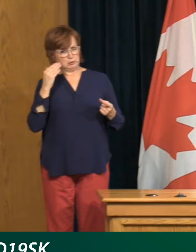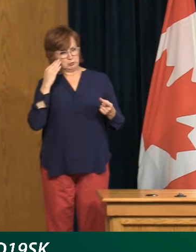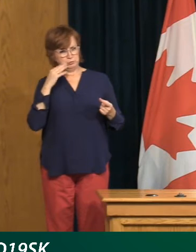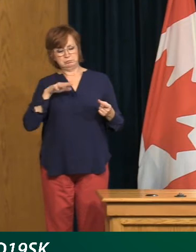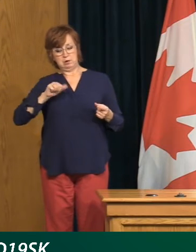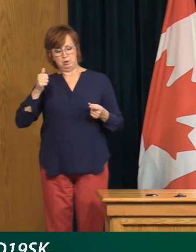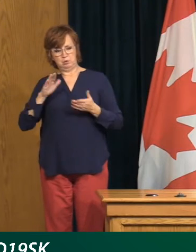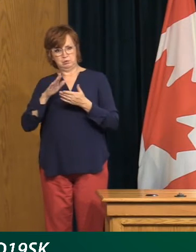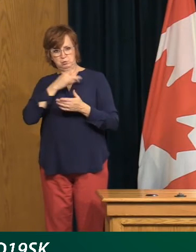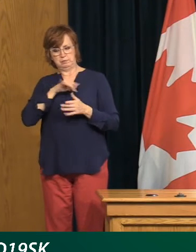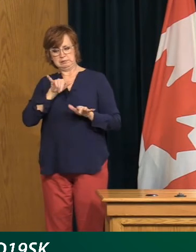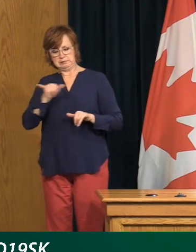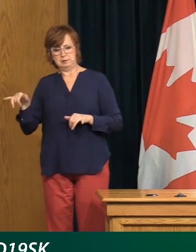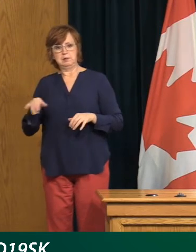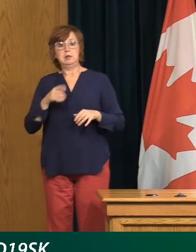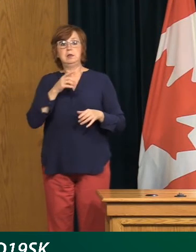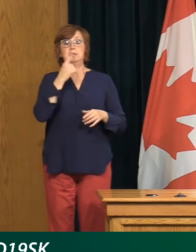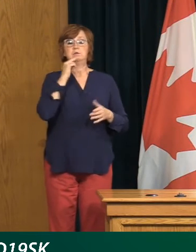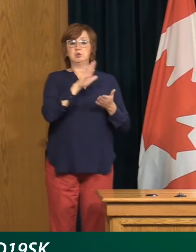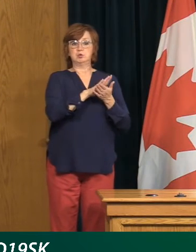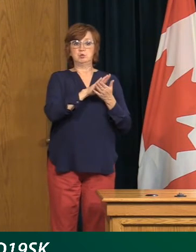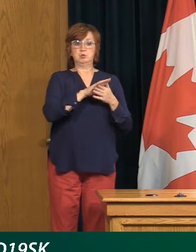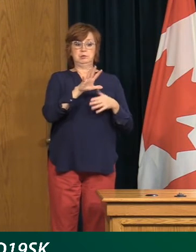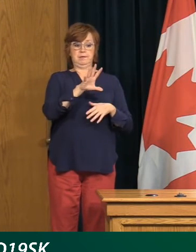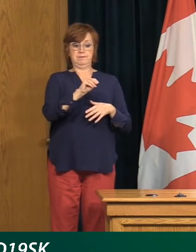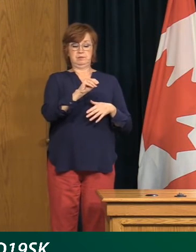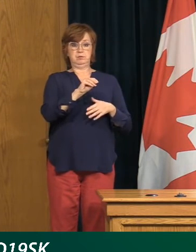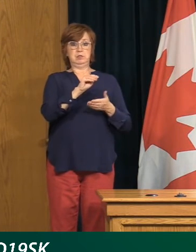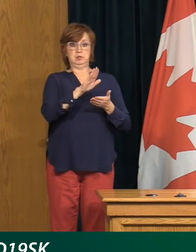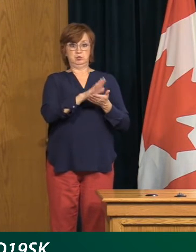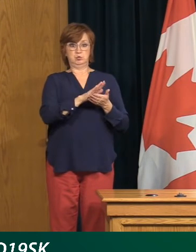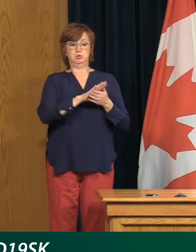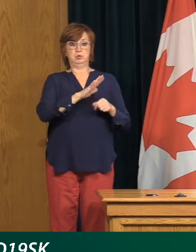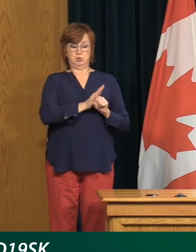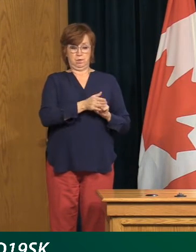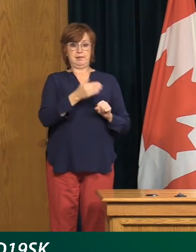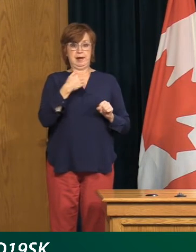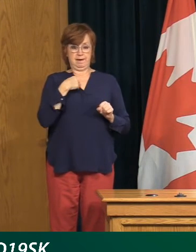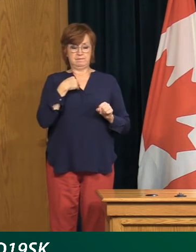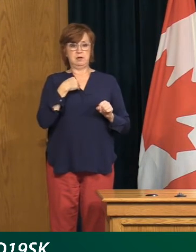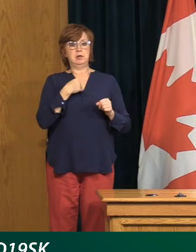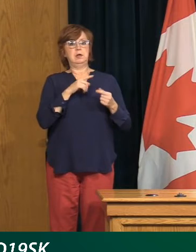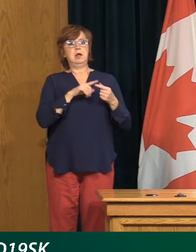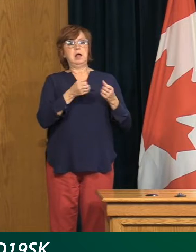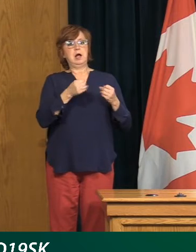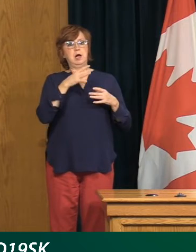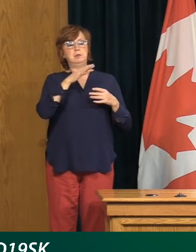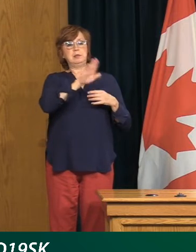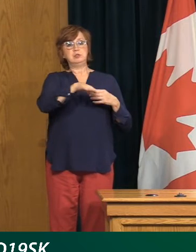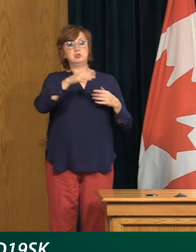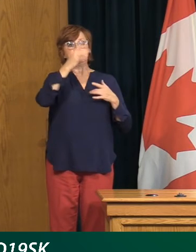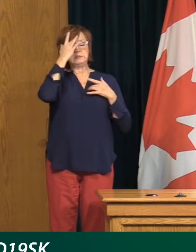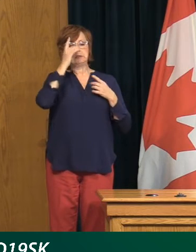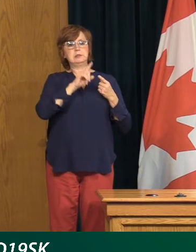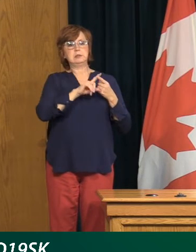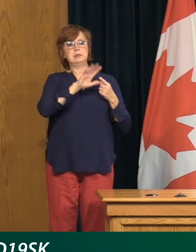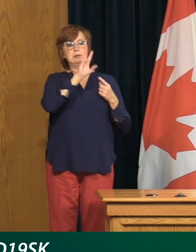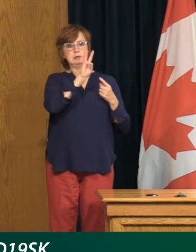provinces have seen, we've had 62 cases in 50 schools. But, you know, 20 schools have come out,